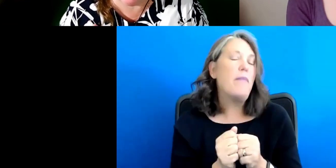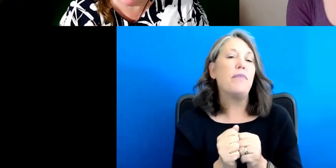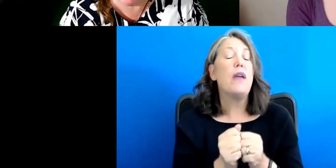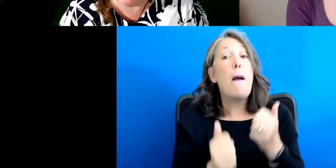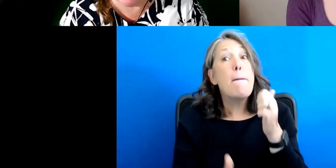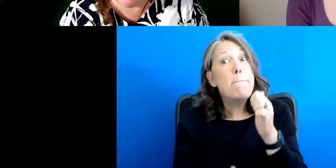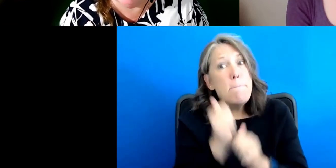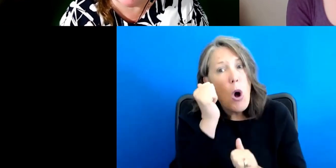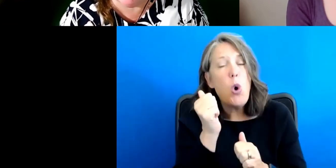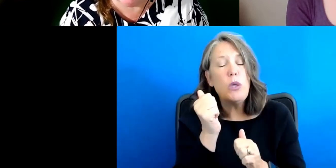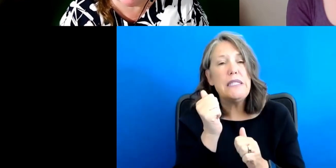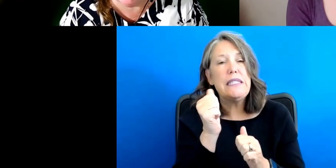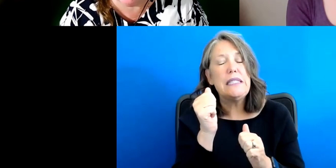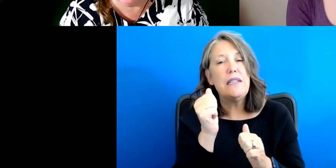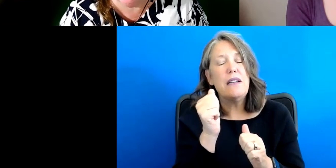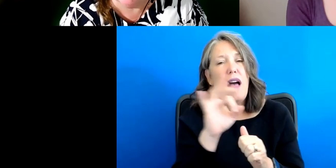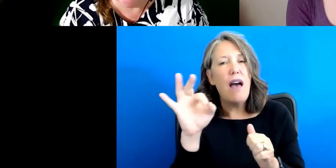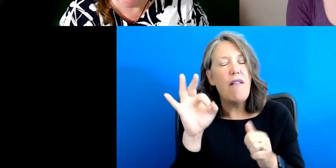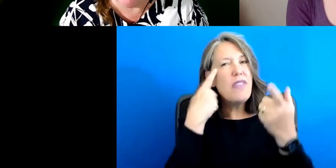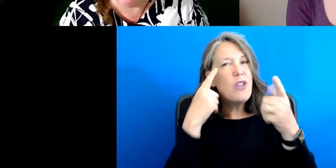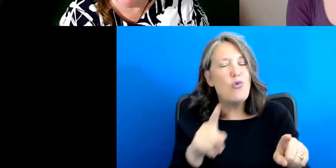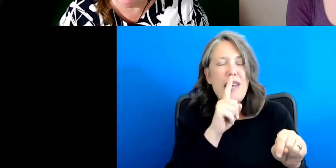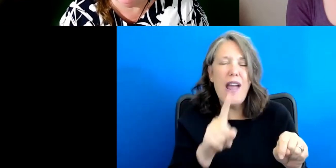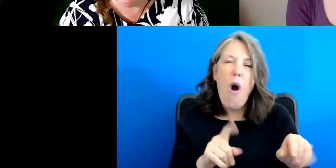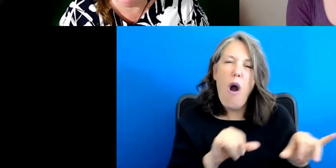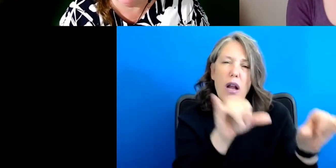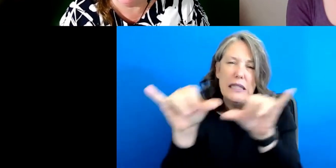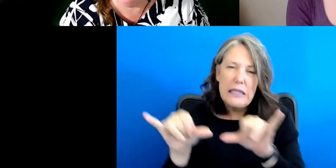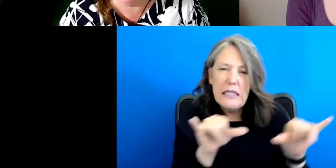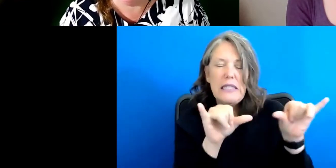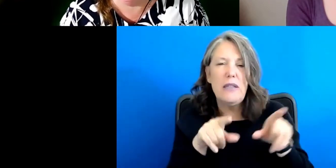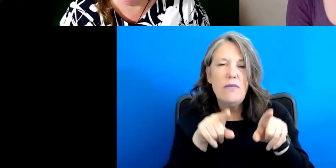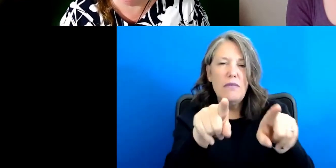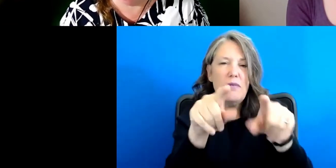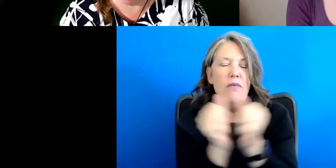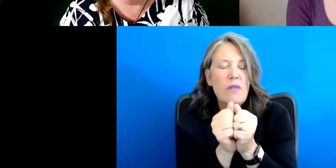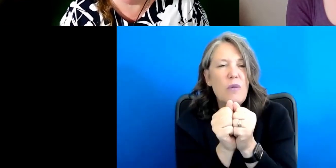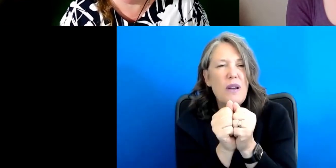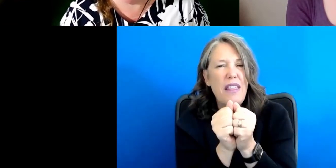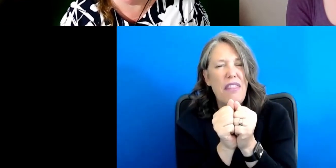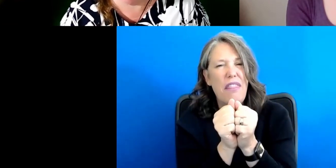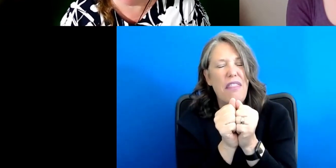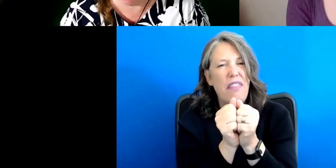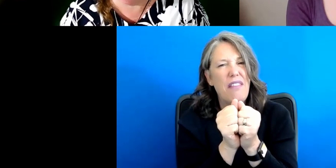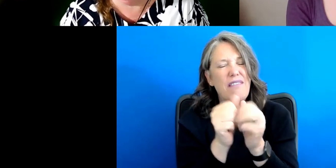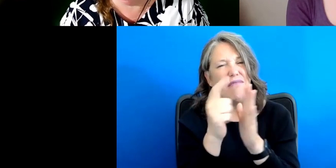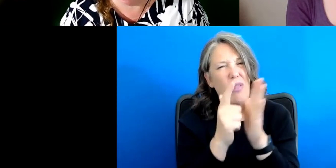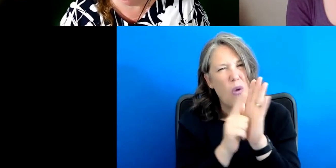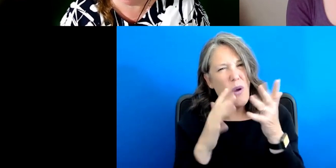of the tree treaty are consistent with us legislation, but it's anything in the disability world. We know